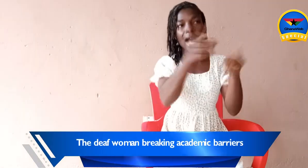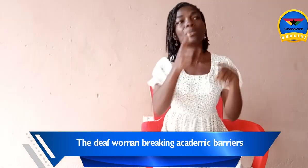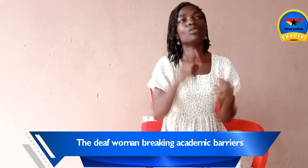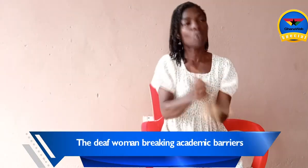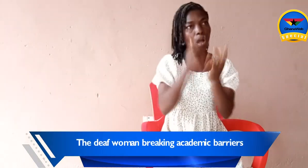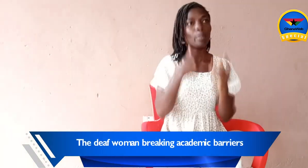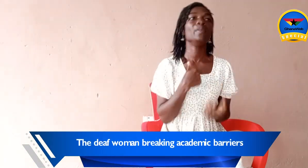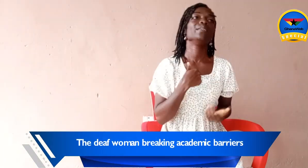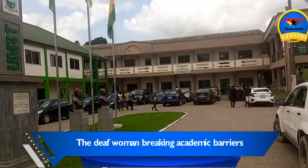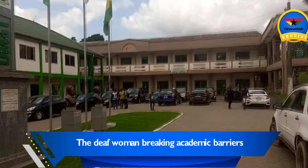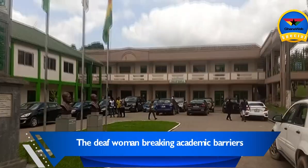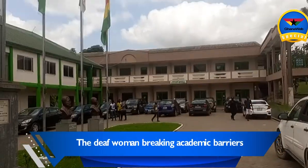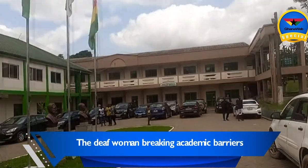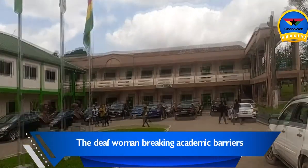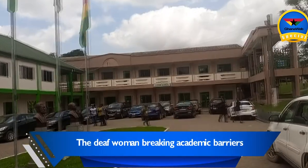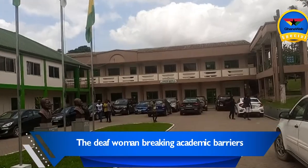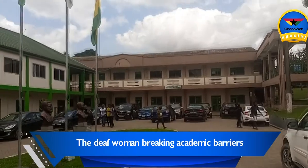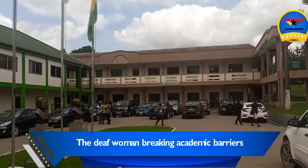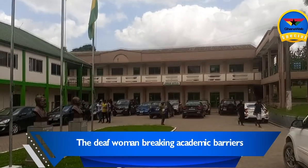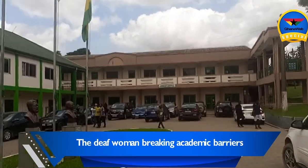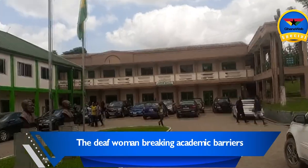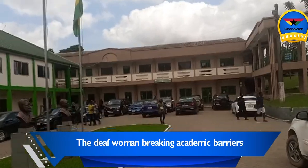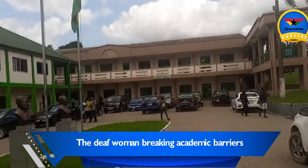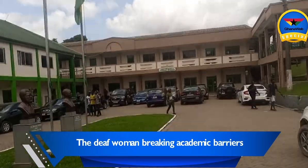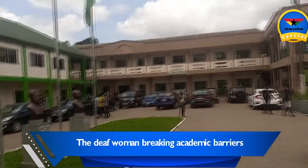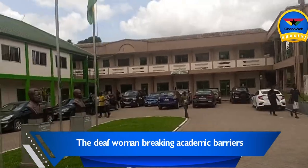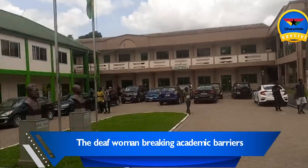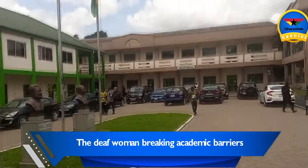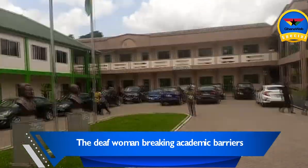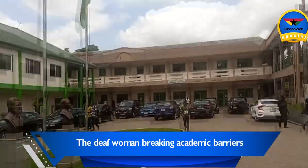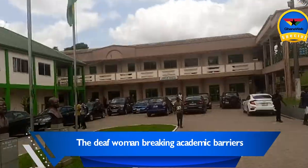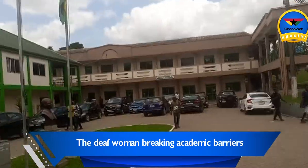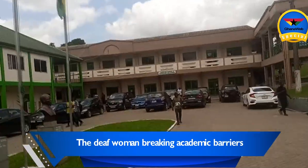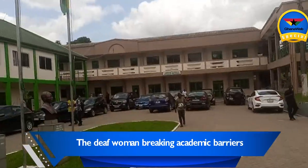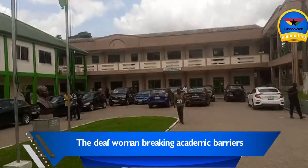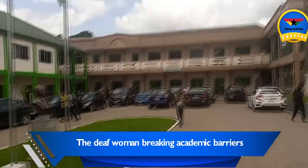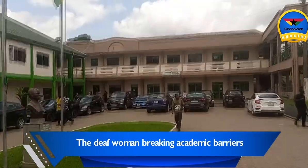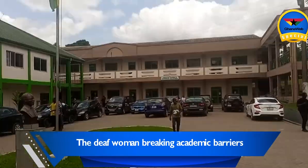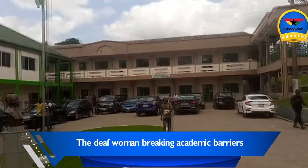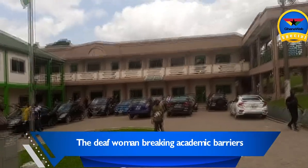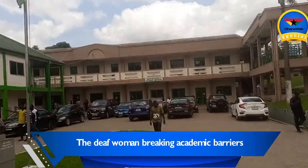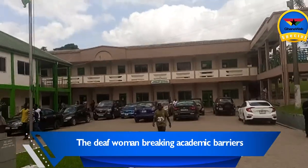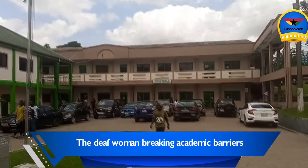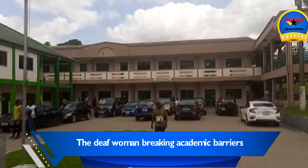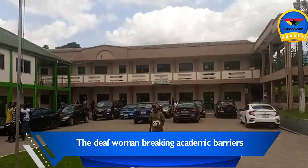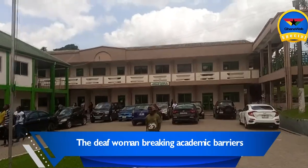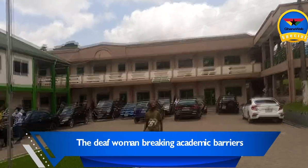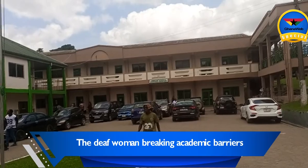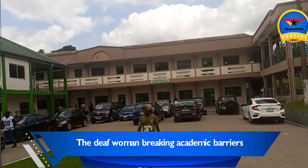to help me. At a point in time, the university almost revoked their admission. But, thanks to the intervention of one